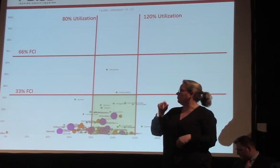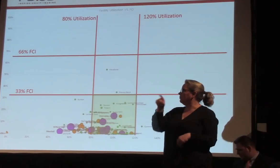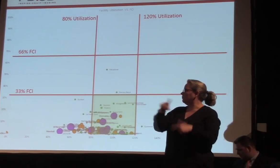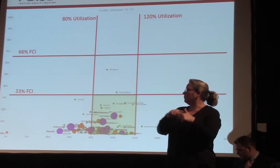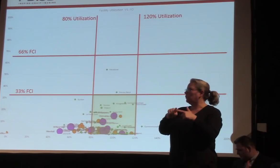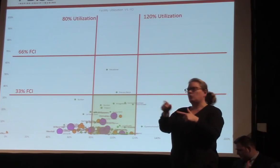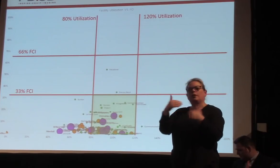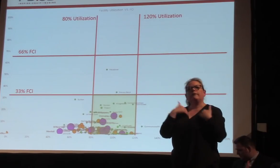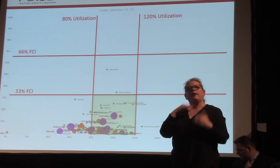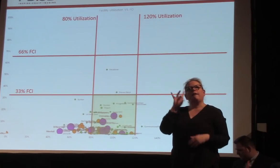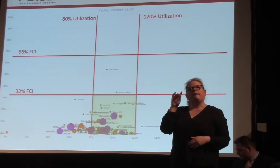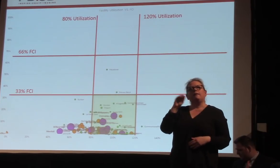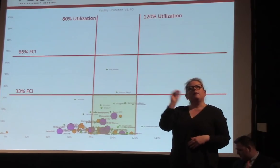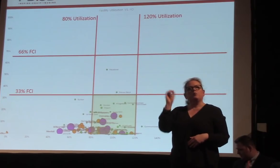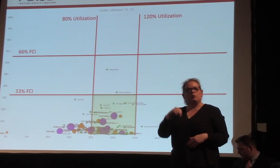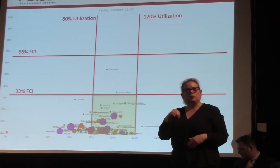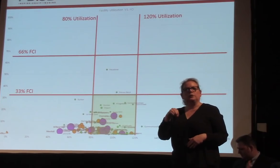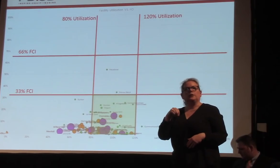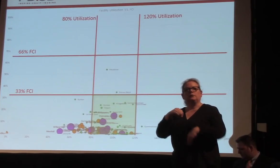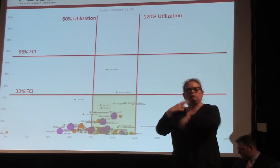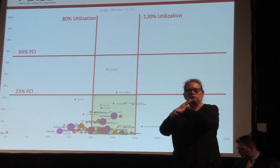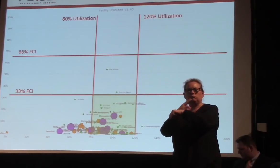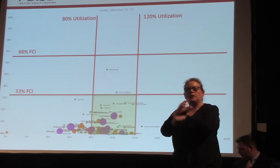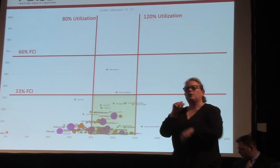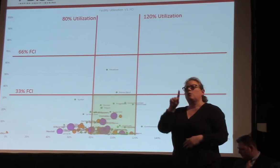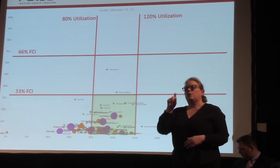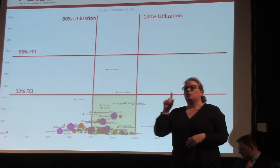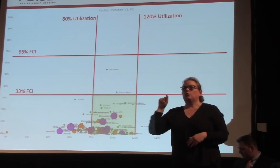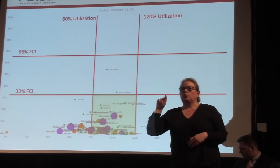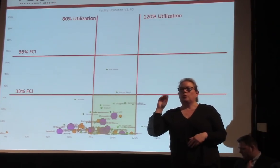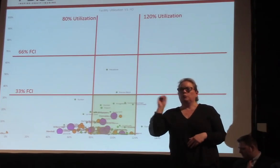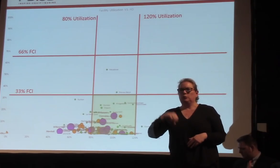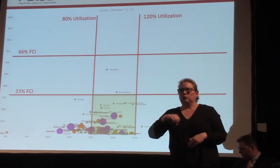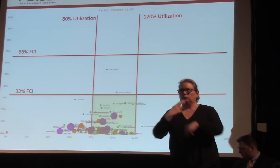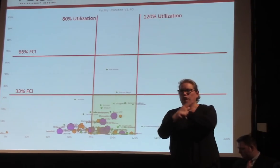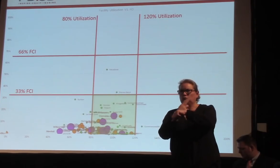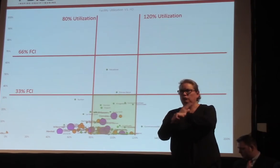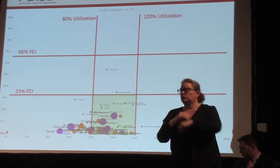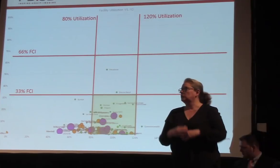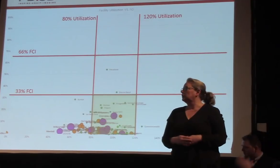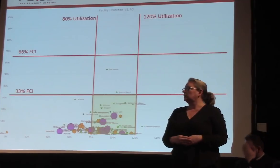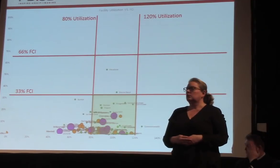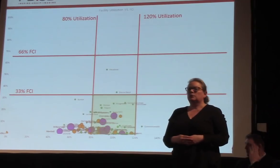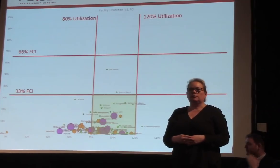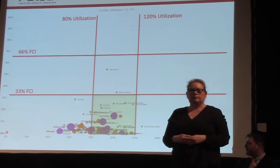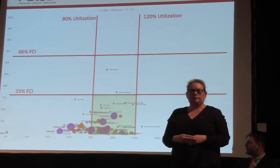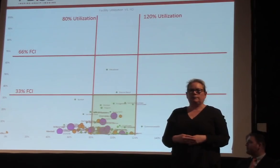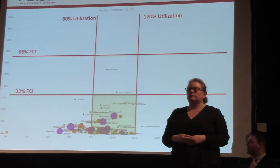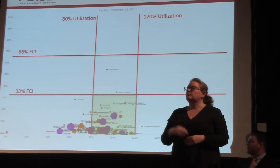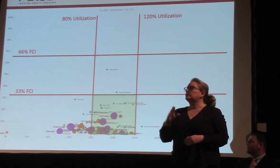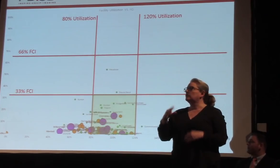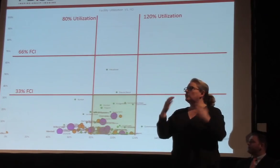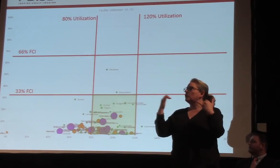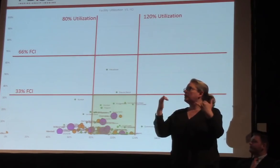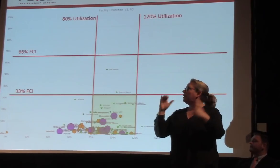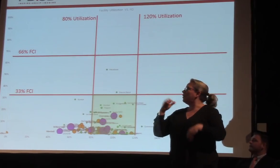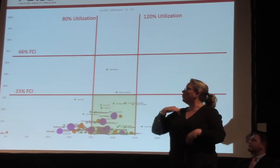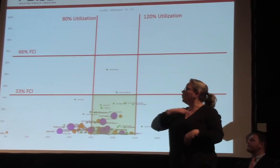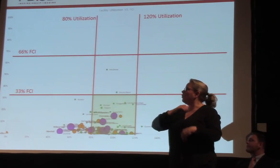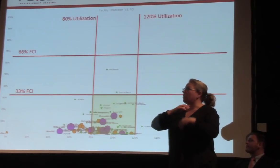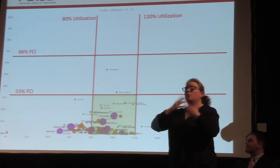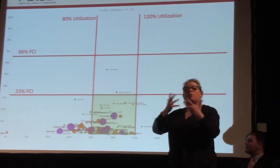% utilization and our 120% utilization. And so right in here is where all of our facilities we really want them to be.